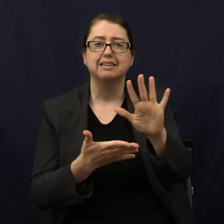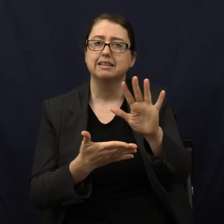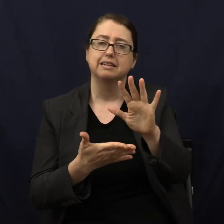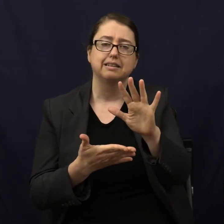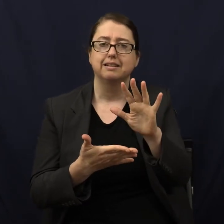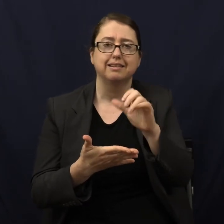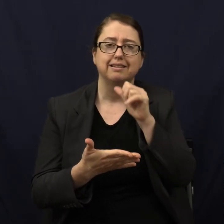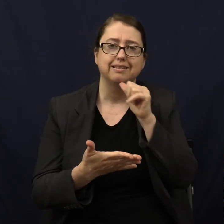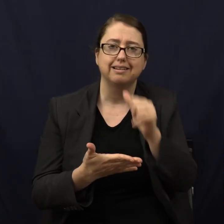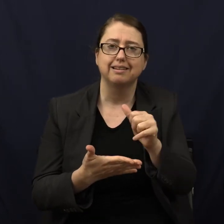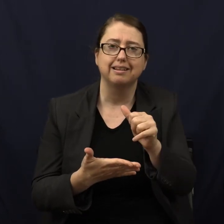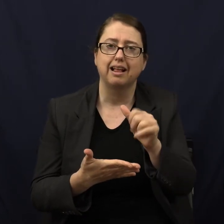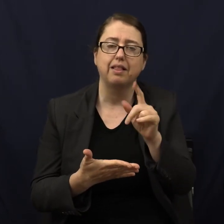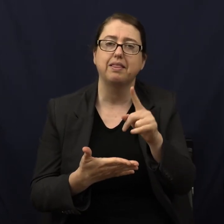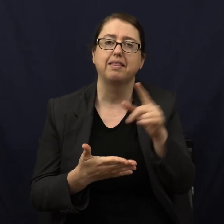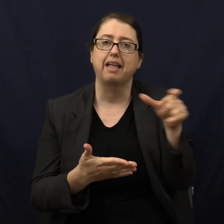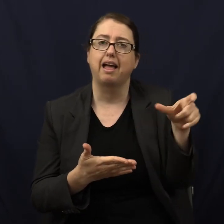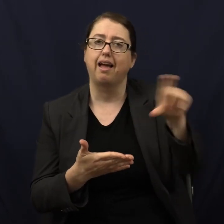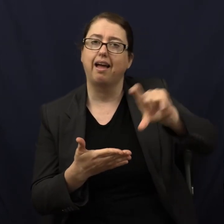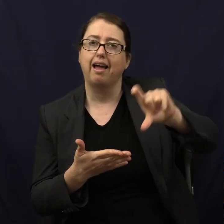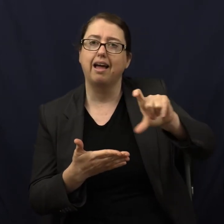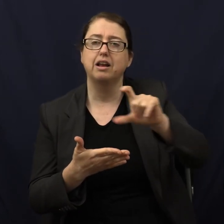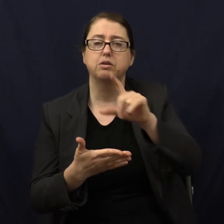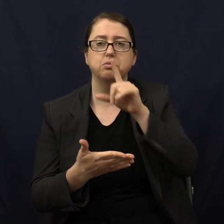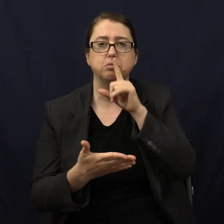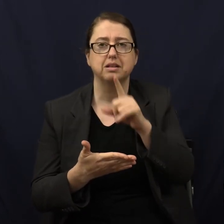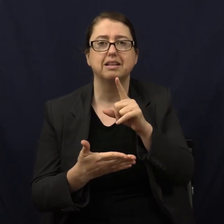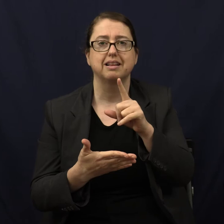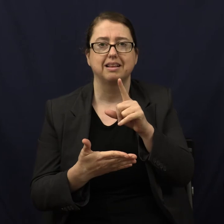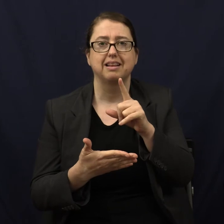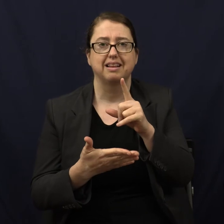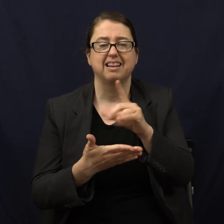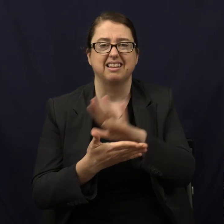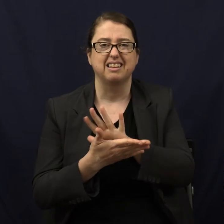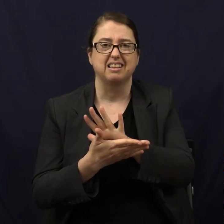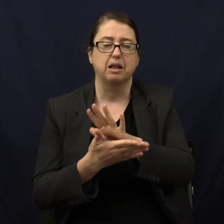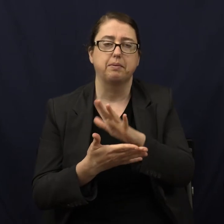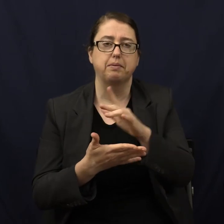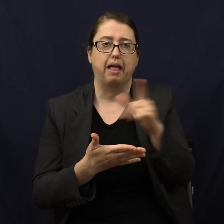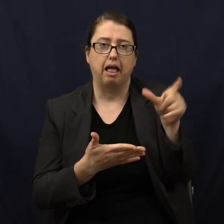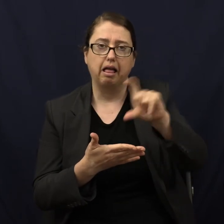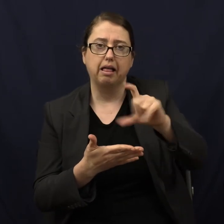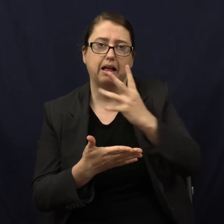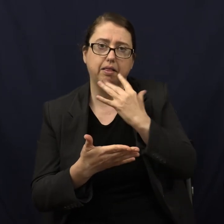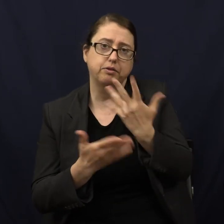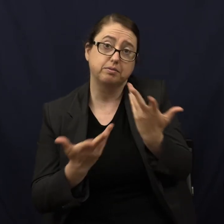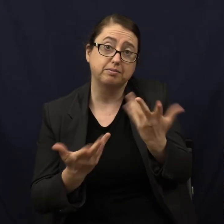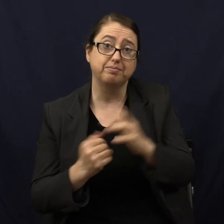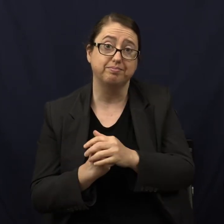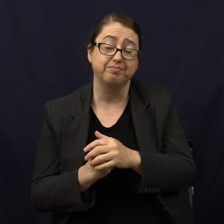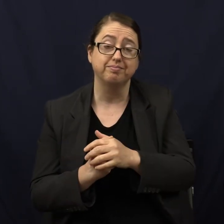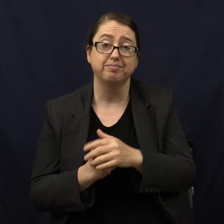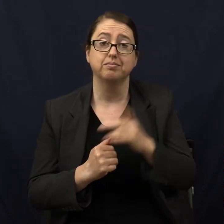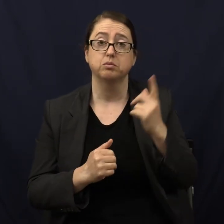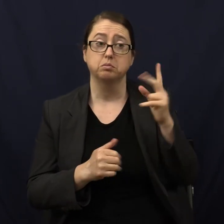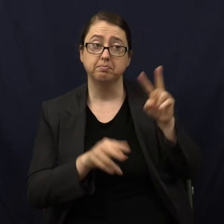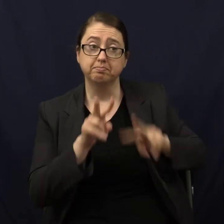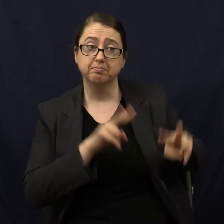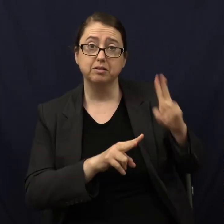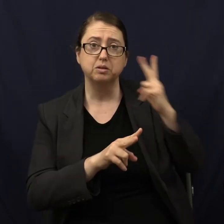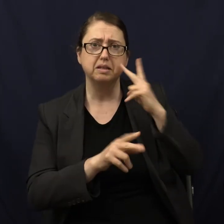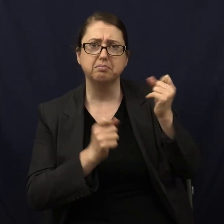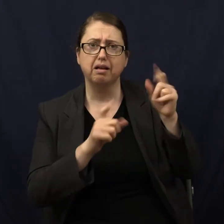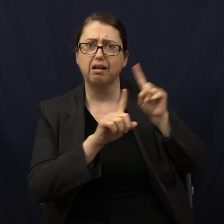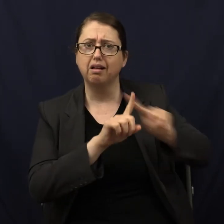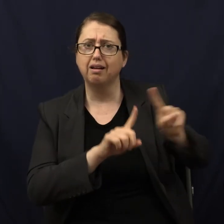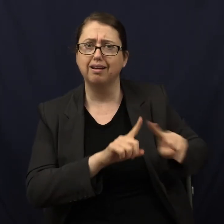a natto. That's a coloring. And that's penicillin. That's growing on that. So when you look at this, what a